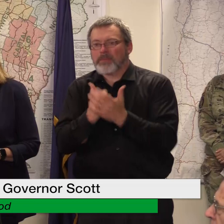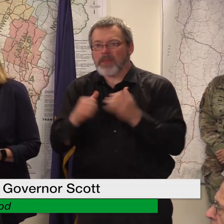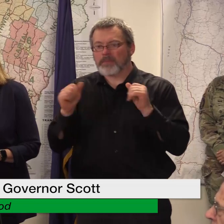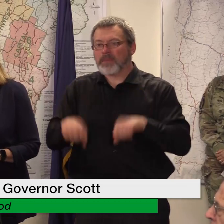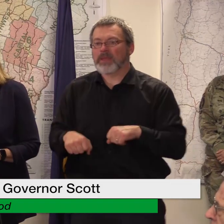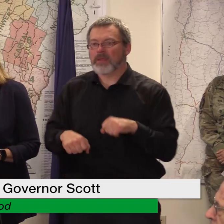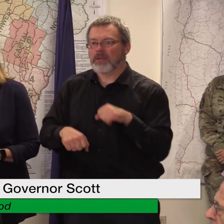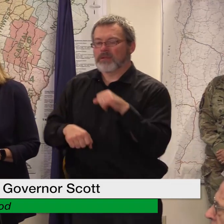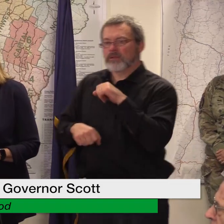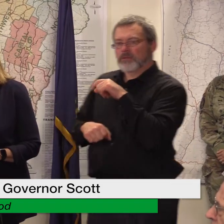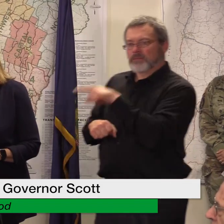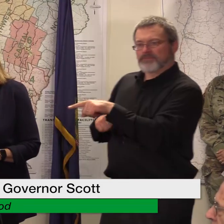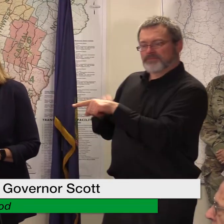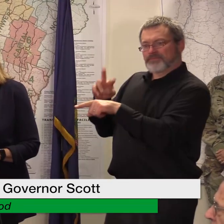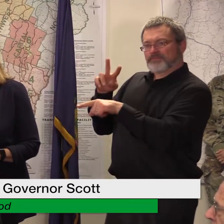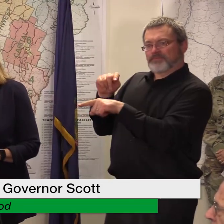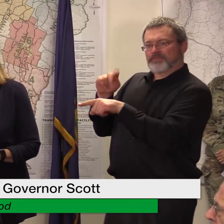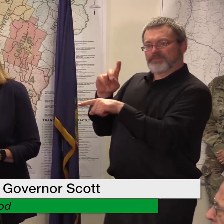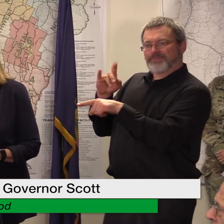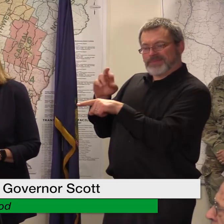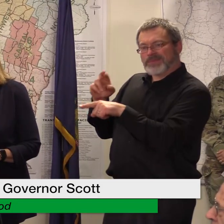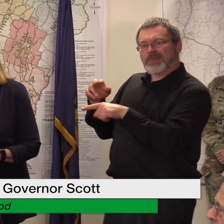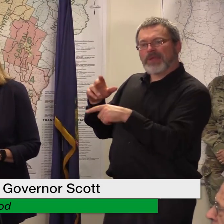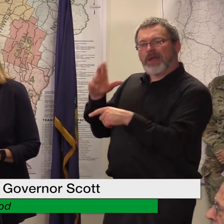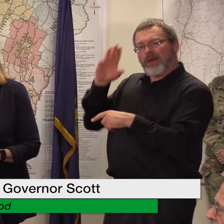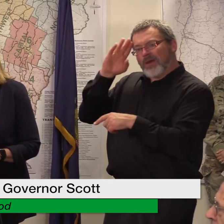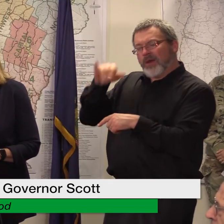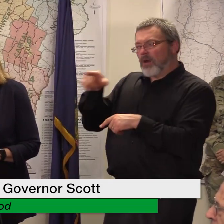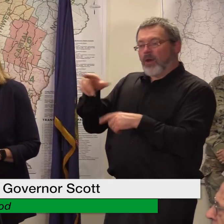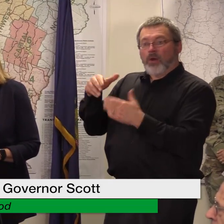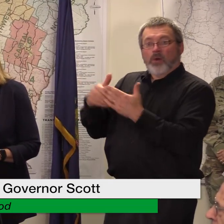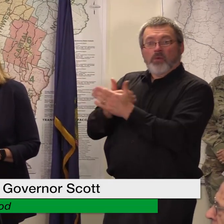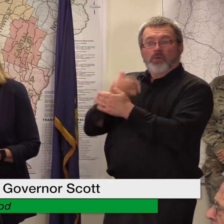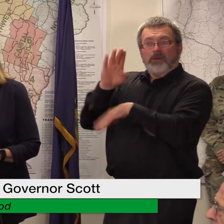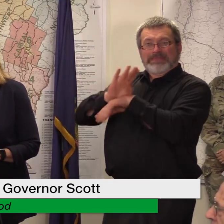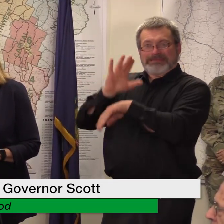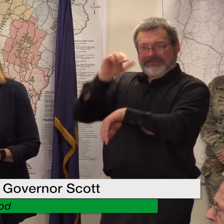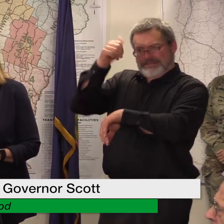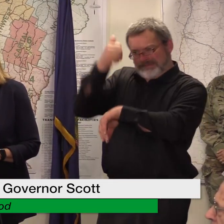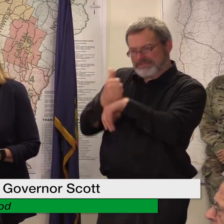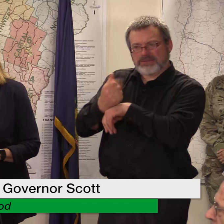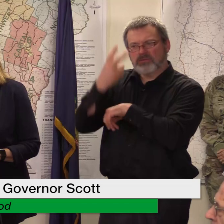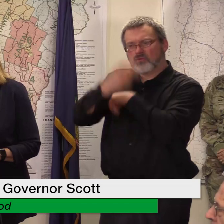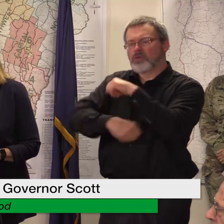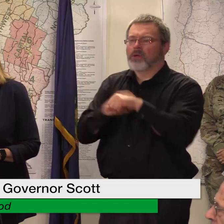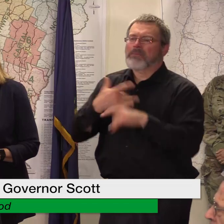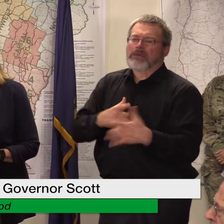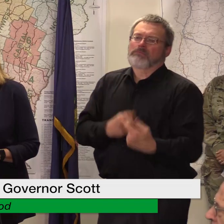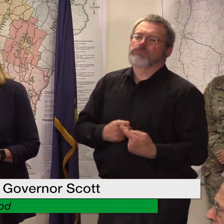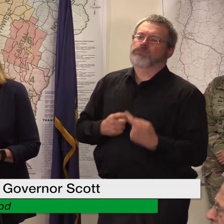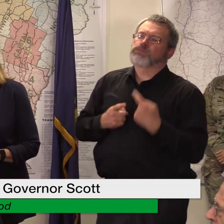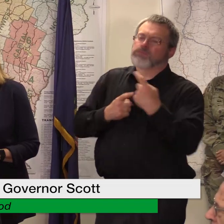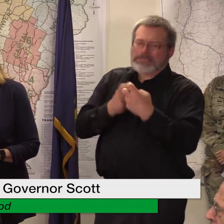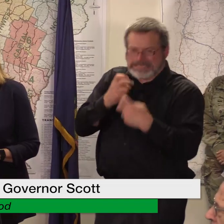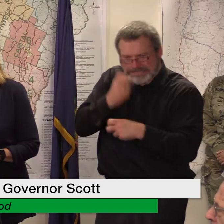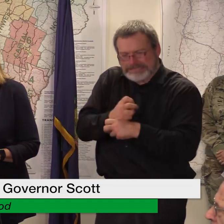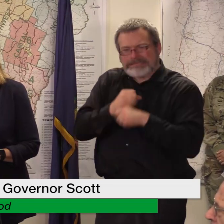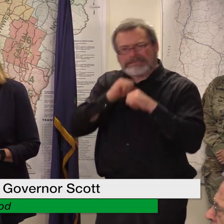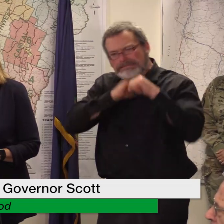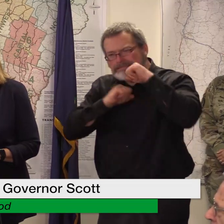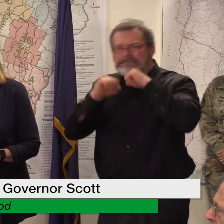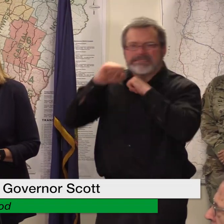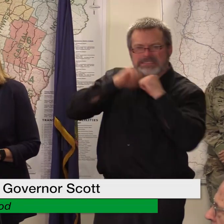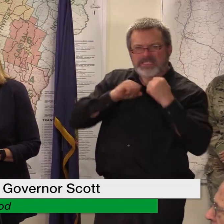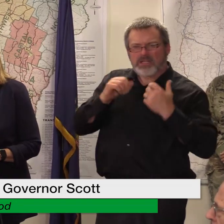i know i don't need to tell you that the first two years of starting a business is extremely testing already and this could be a fatal blow